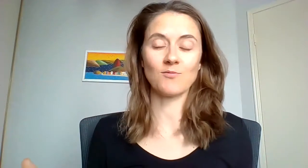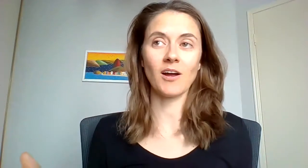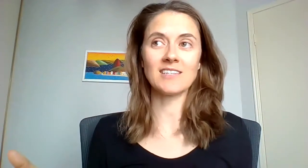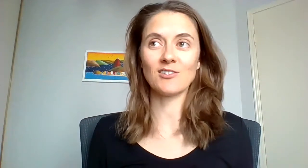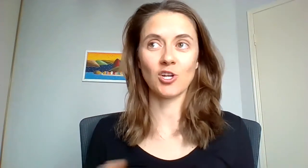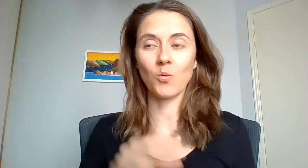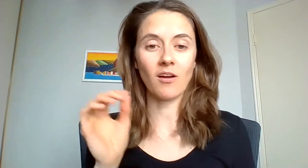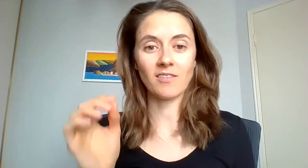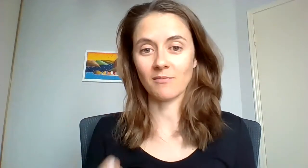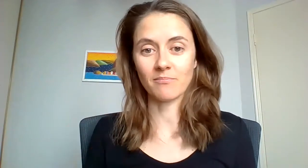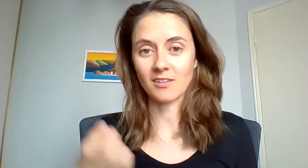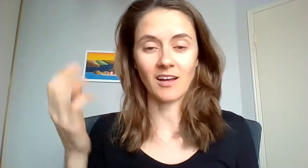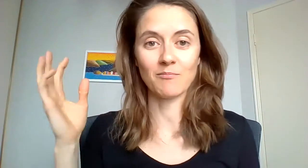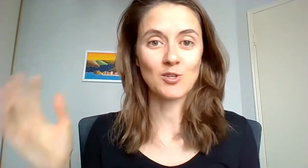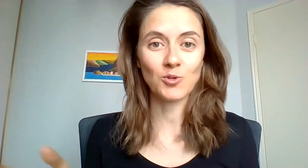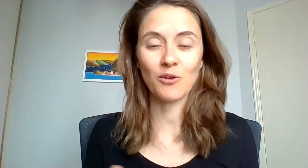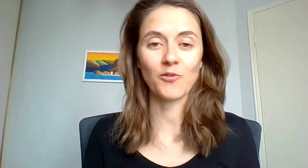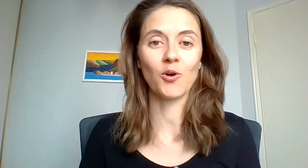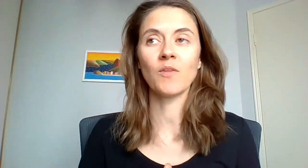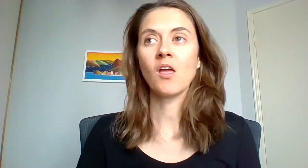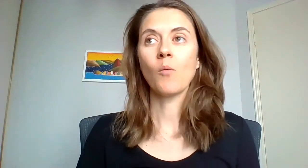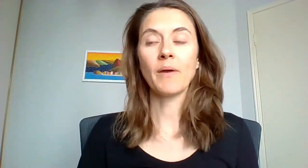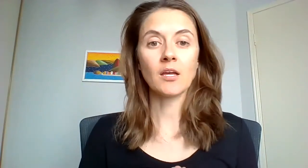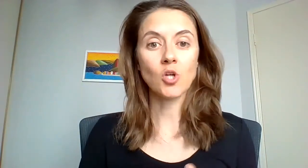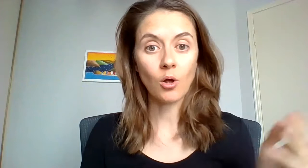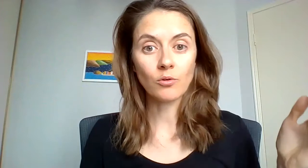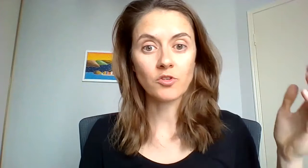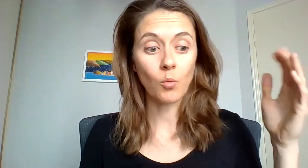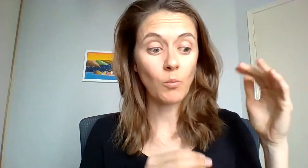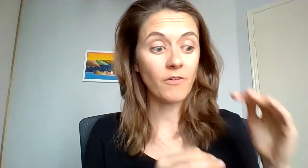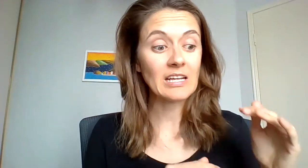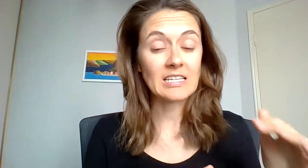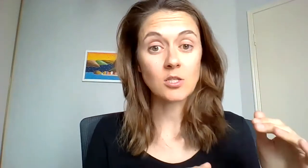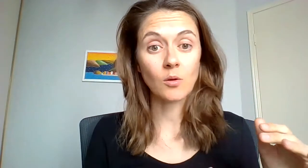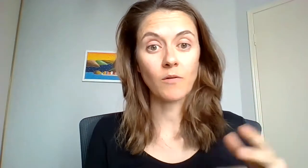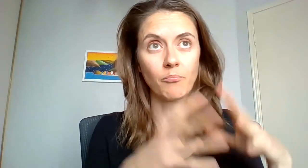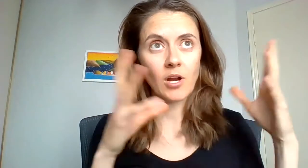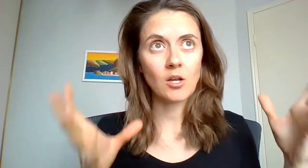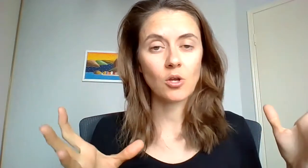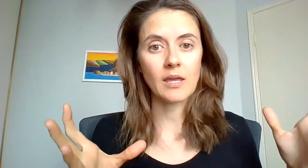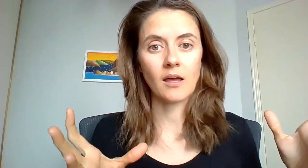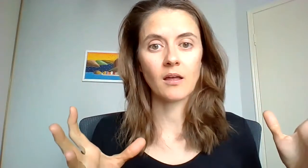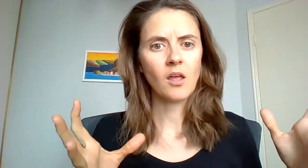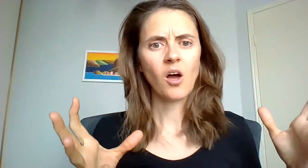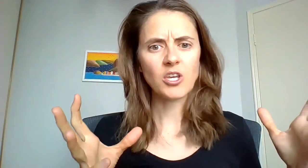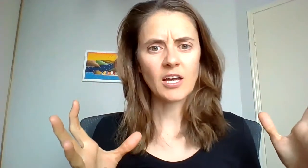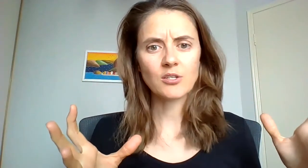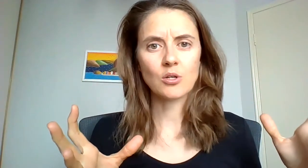right down to you know wearing the school uniform, being told you know when we're very little and we're brand new here but you can't do